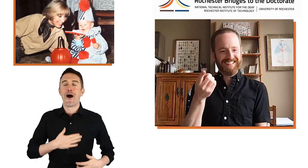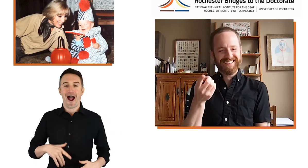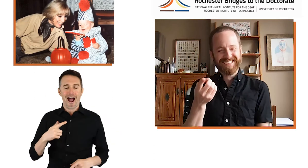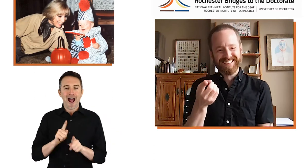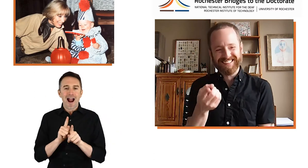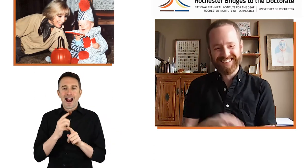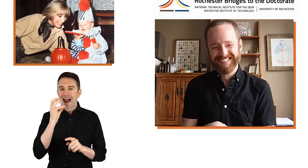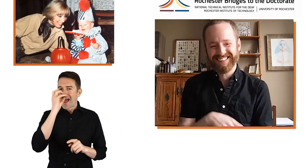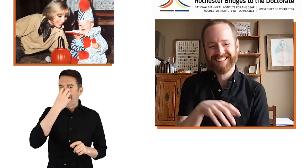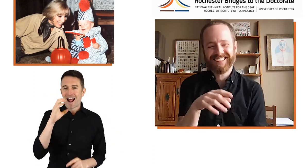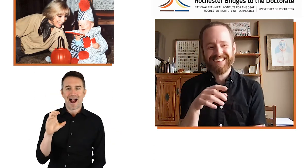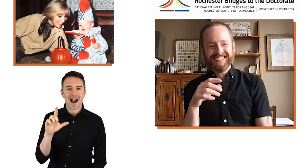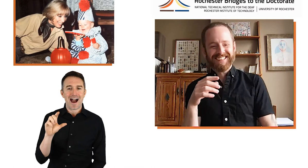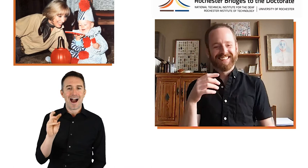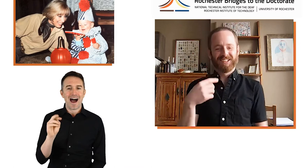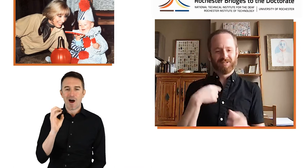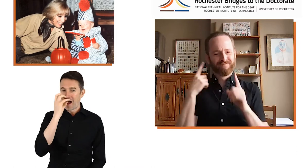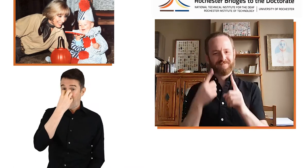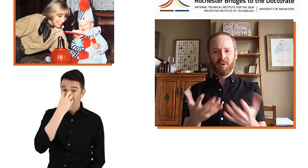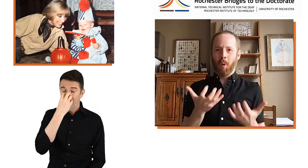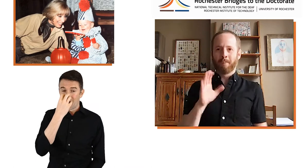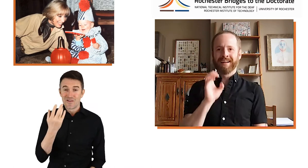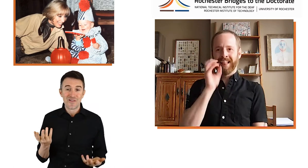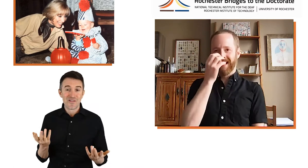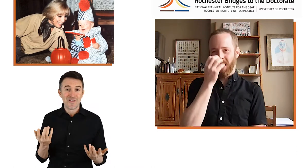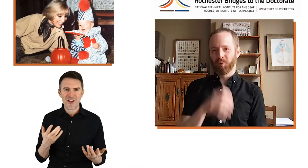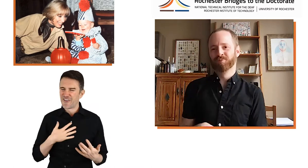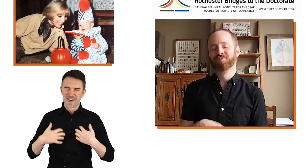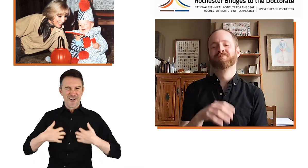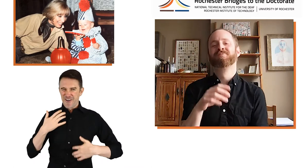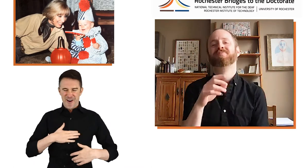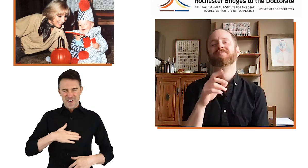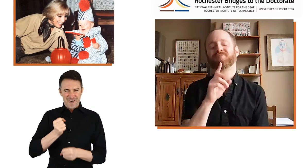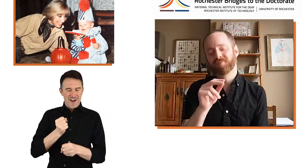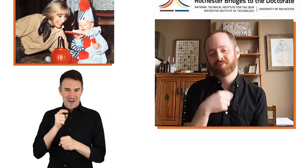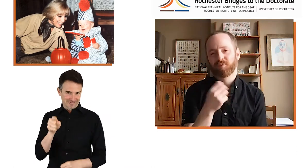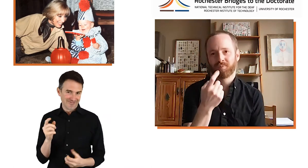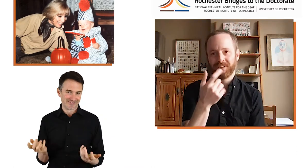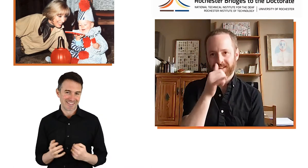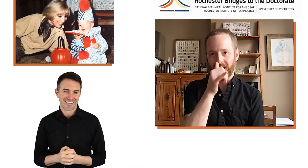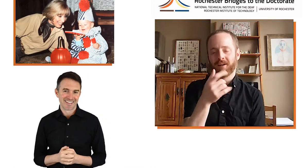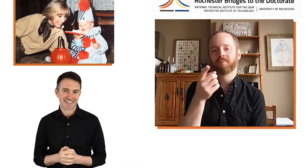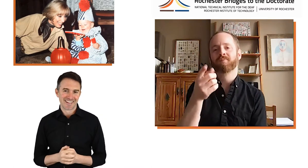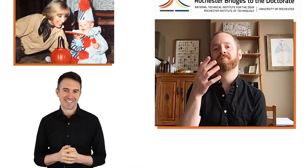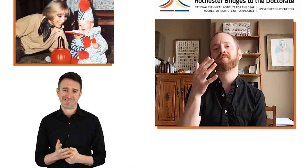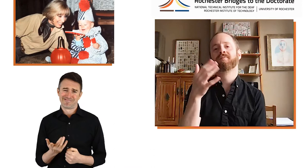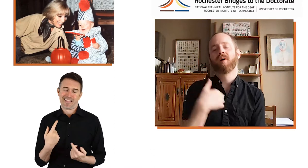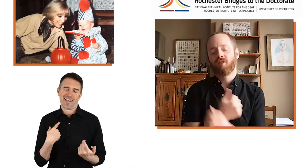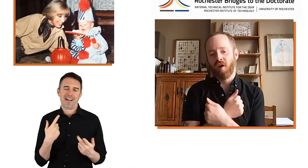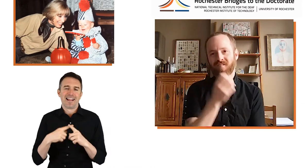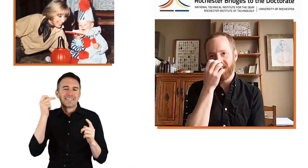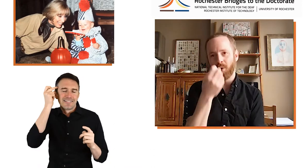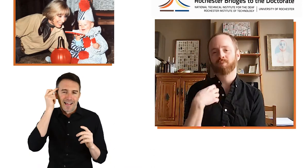So, I first wanted to be a clown. That was my first goal in life. Not really. I'm being silly.